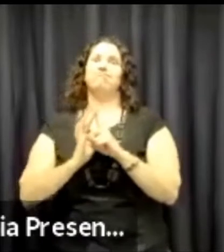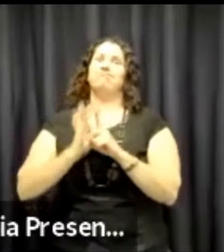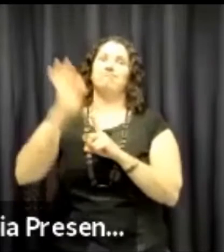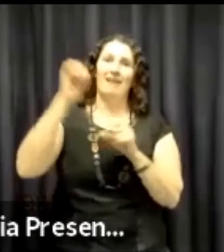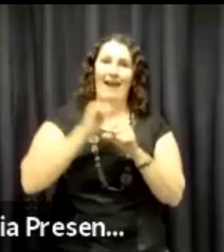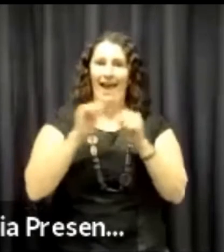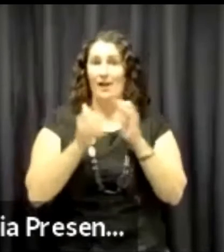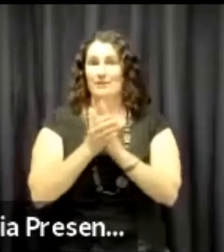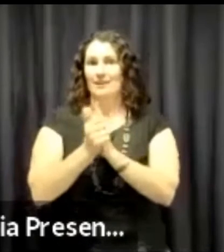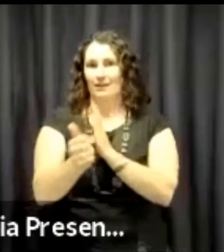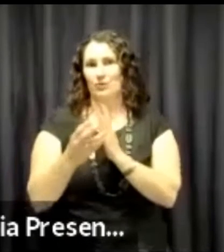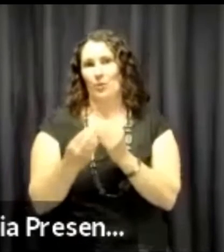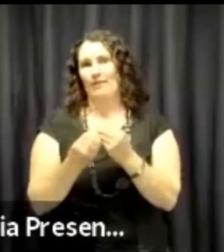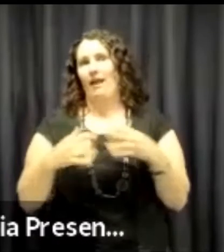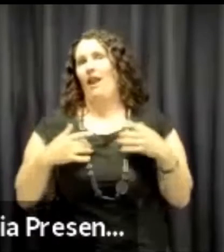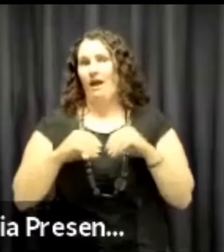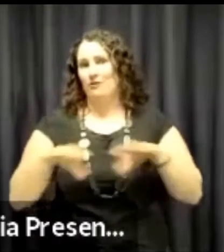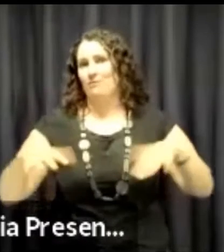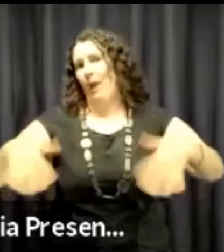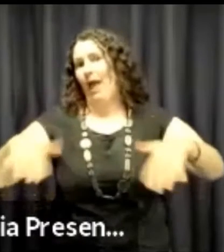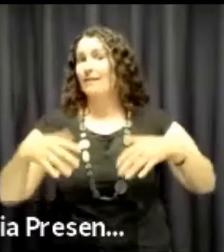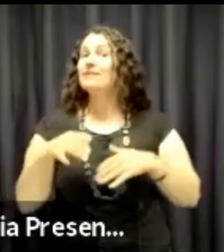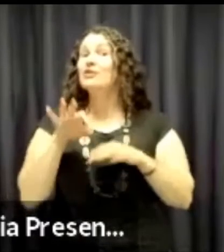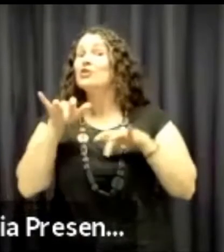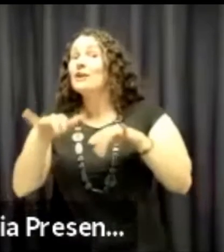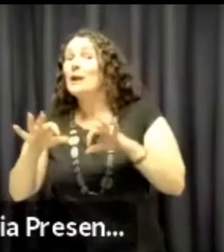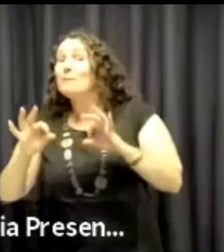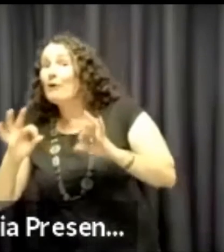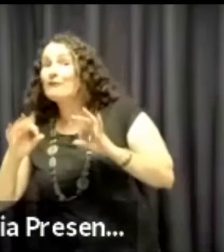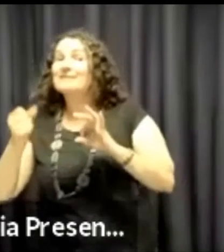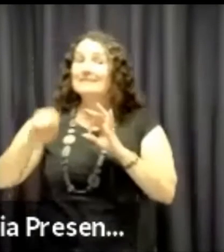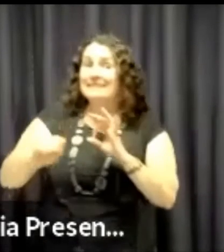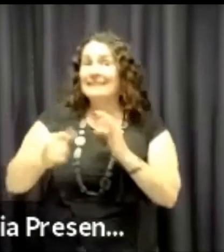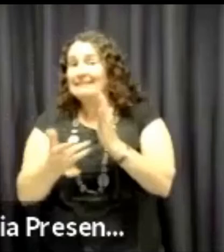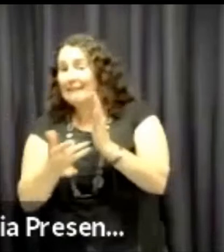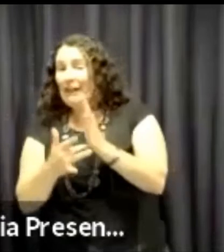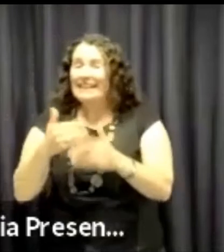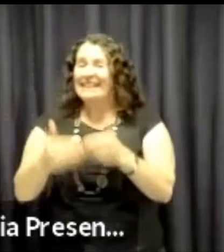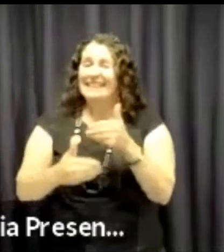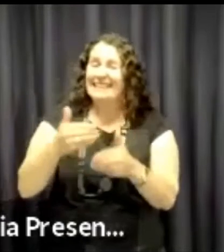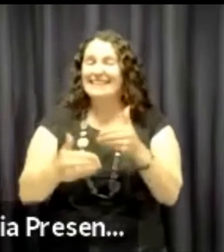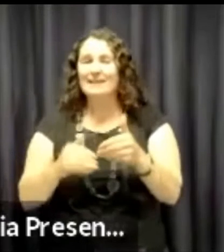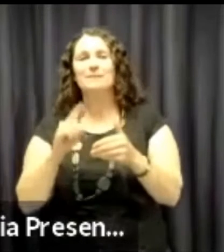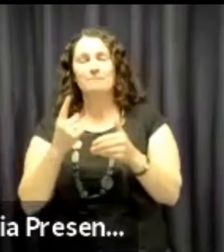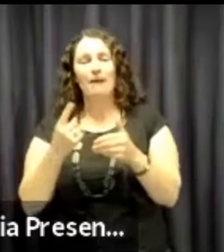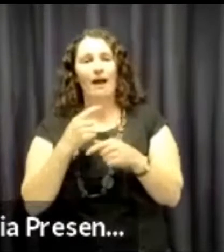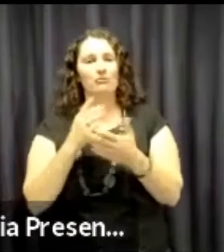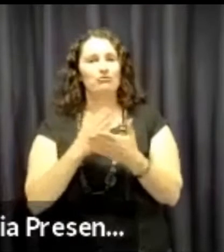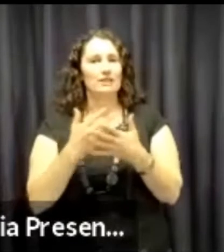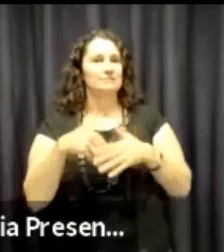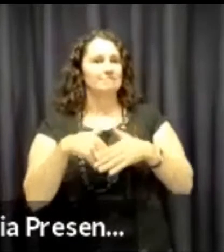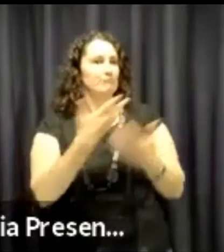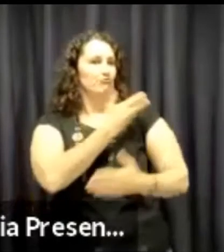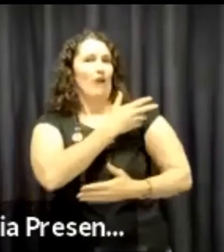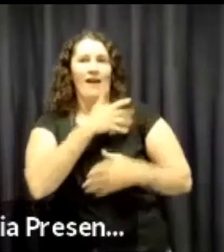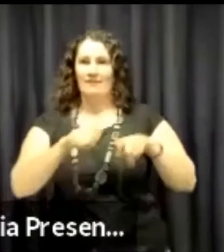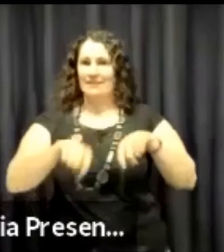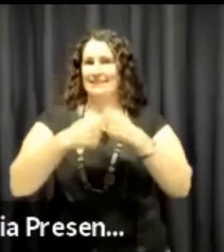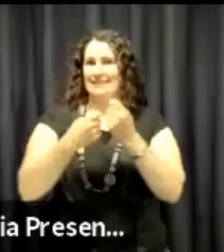this life-streaming, we've certainly increased our skills with live streaming and using technology. It's not perfect. We're still tweaking the edges, but